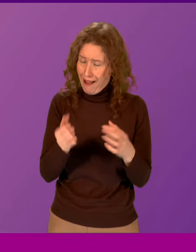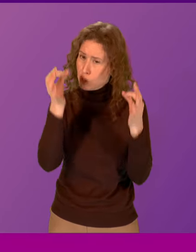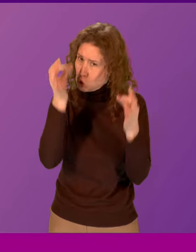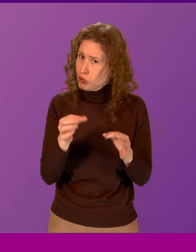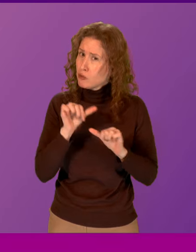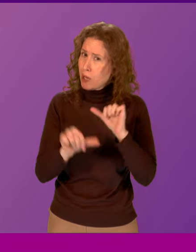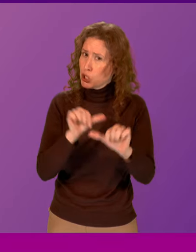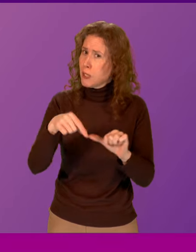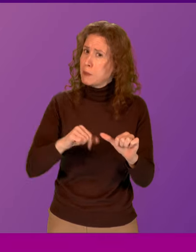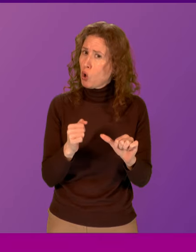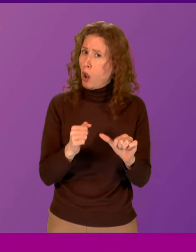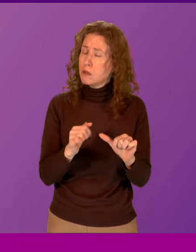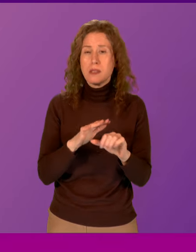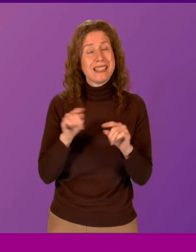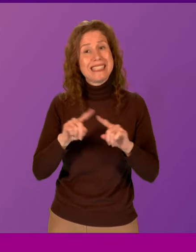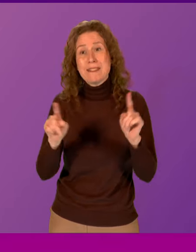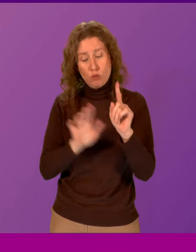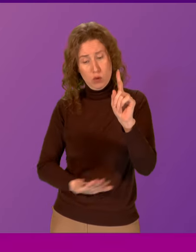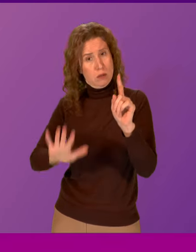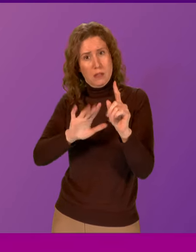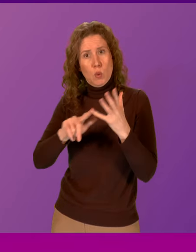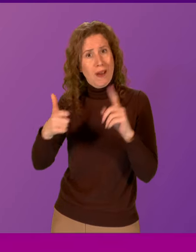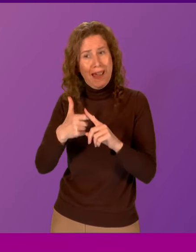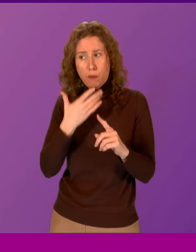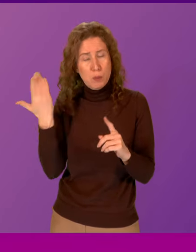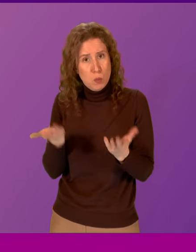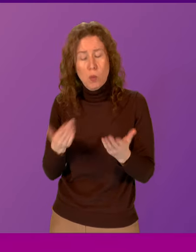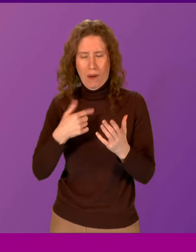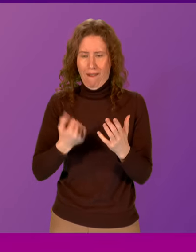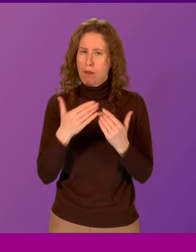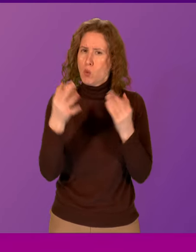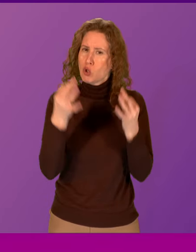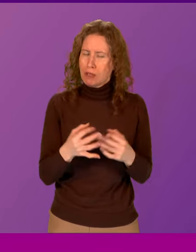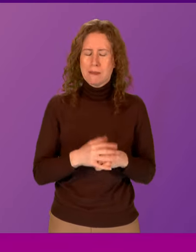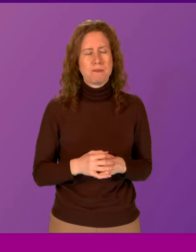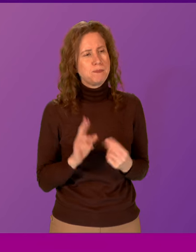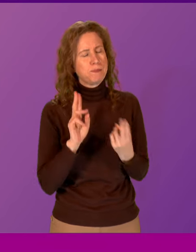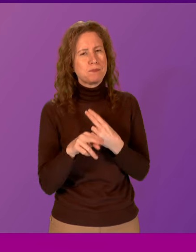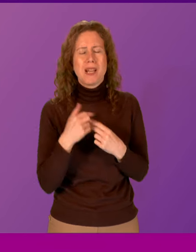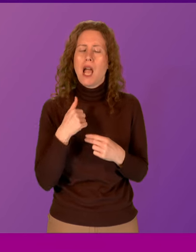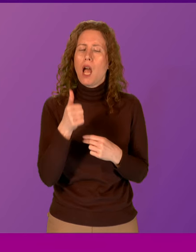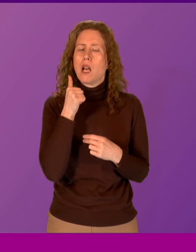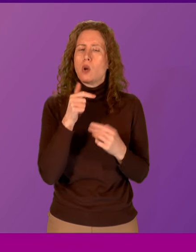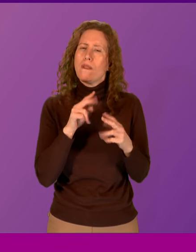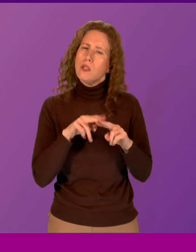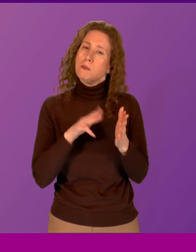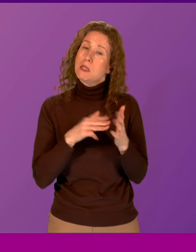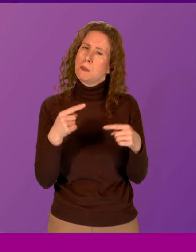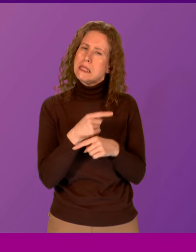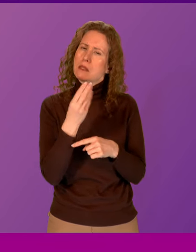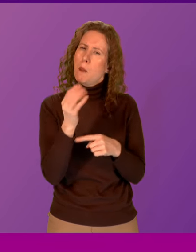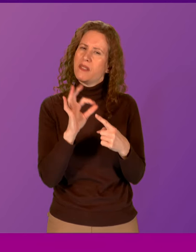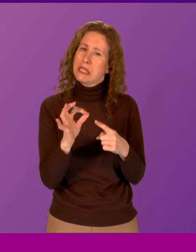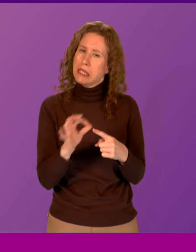regime here in Scotland that isn't available elsewhere in the UK. Anna Sawa. I know the First Minister is not good in the detail, but the